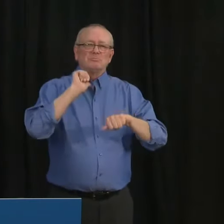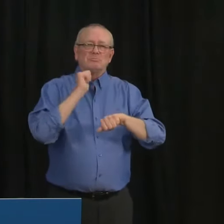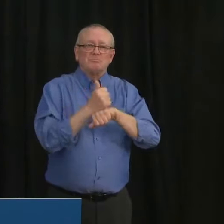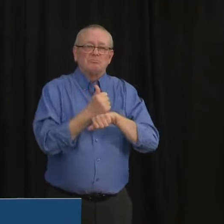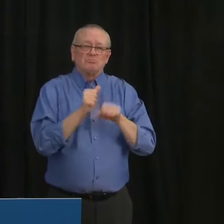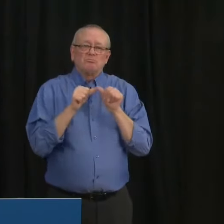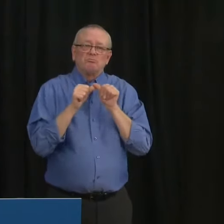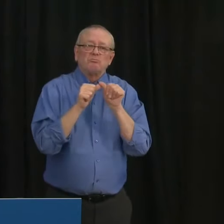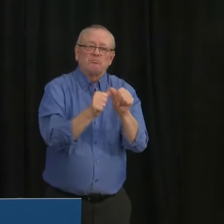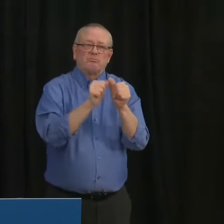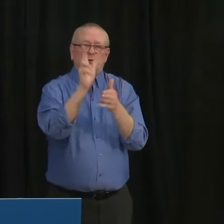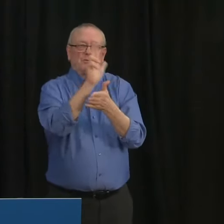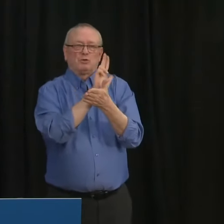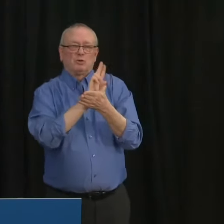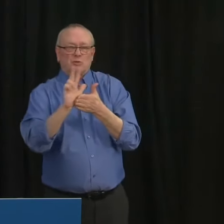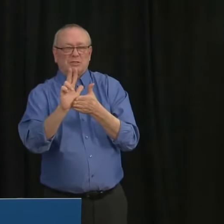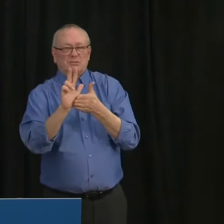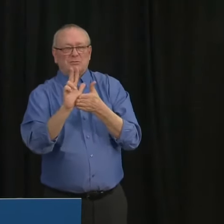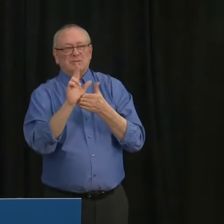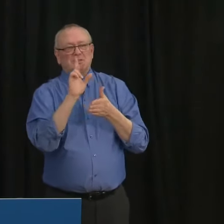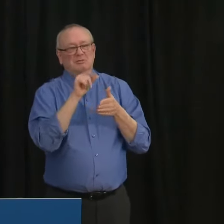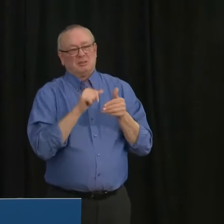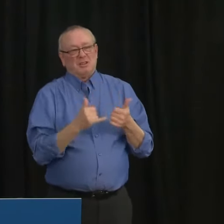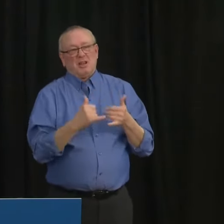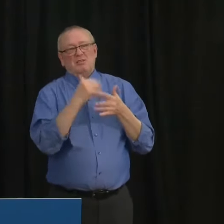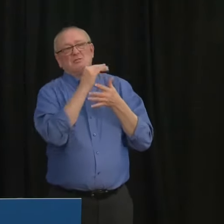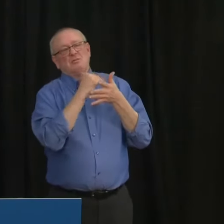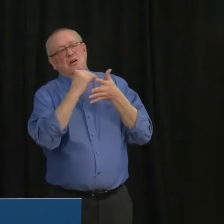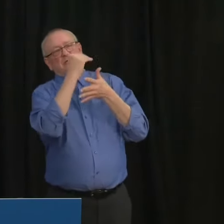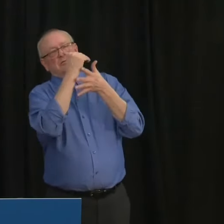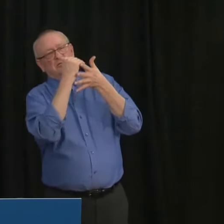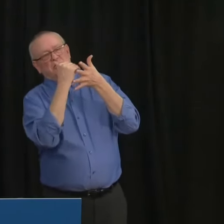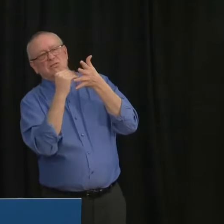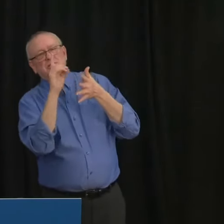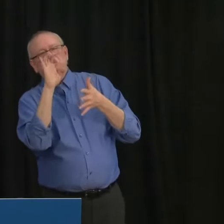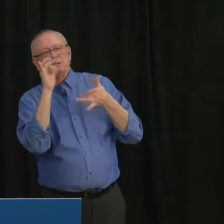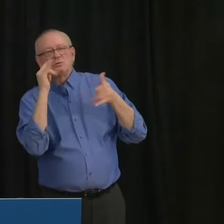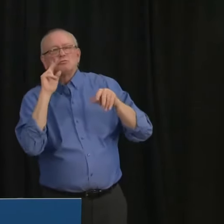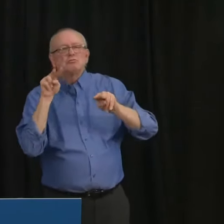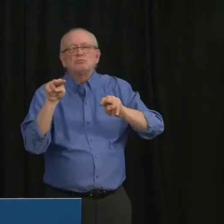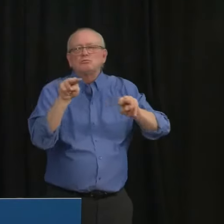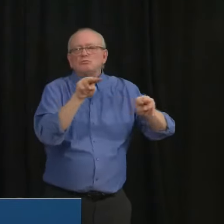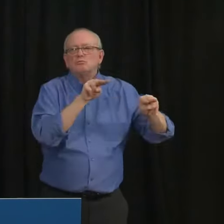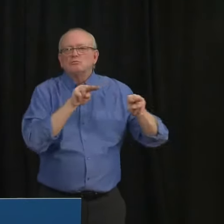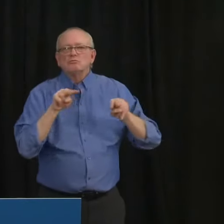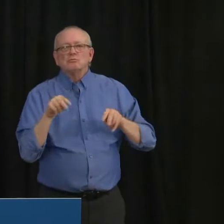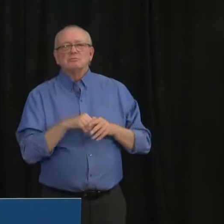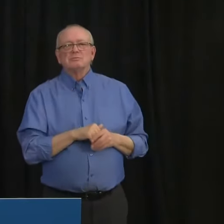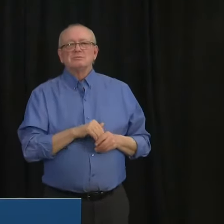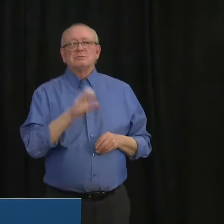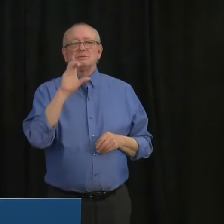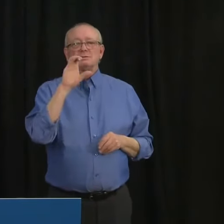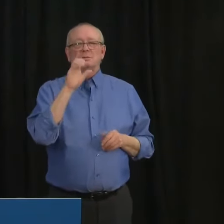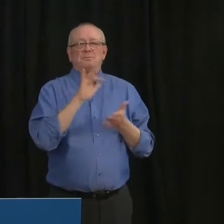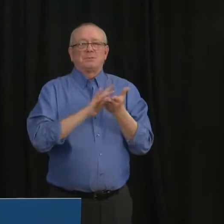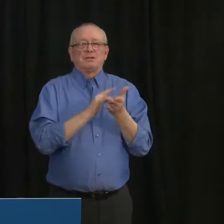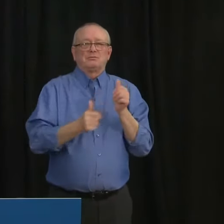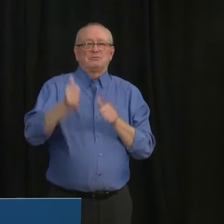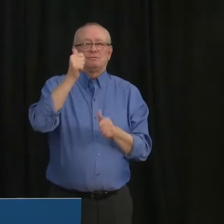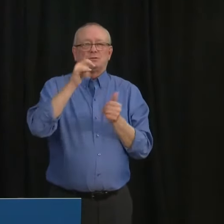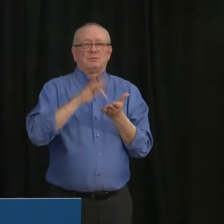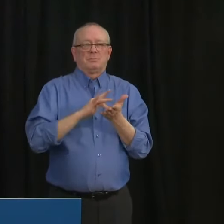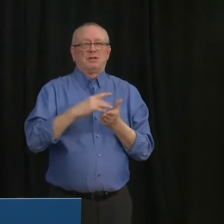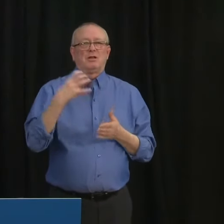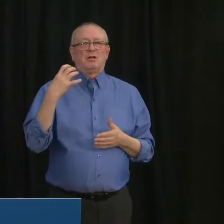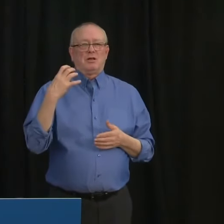-evaluated as well in mid-December. As our chief medical officer has said our school system has done very well at limiting in-school